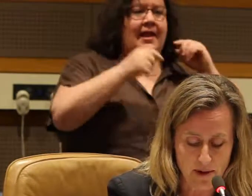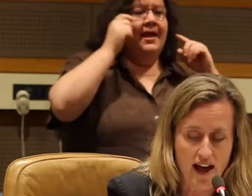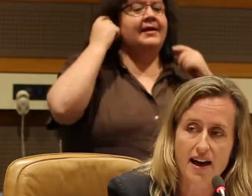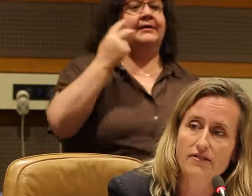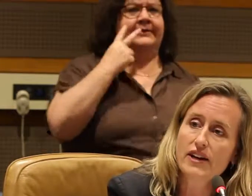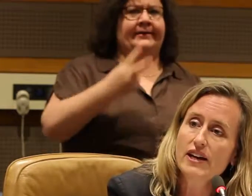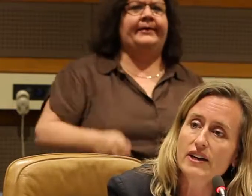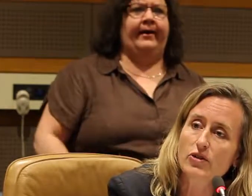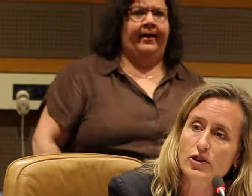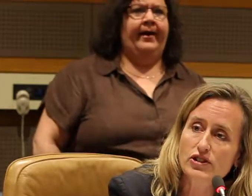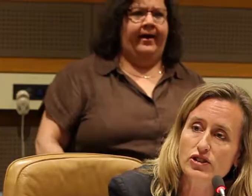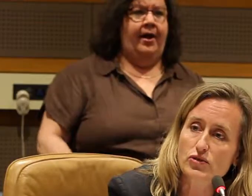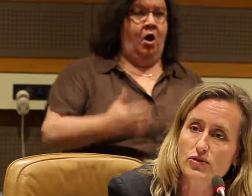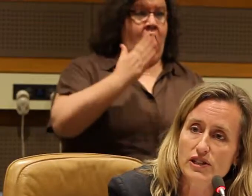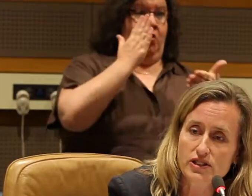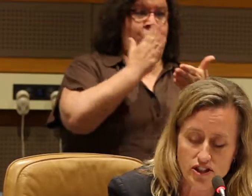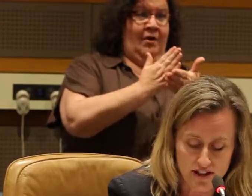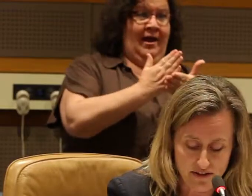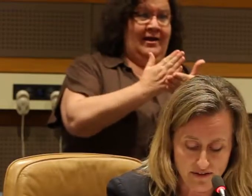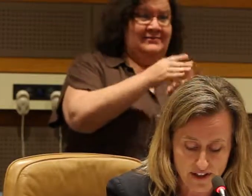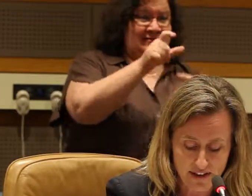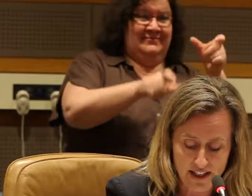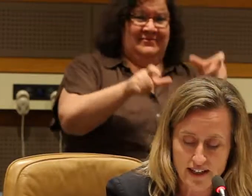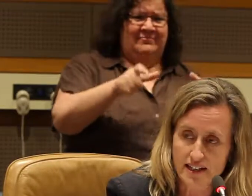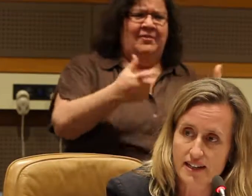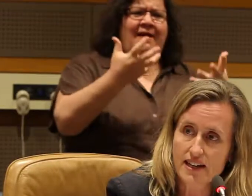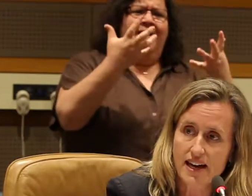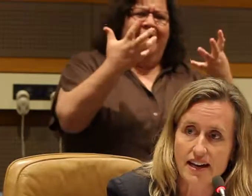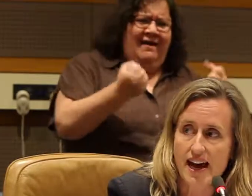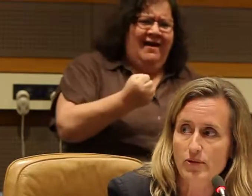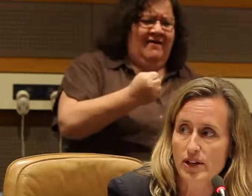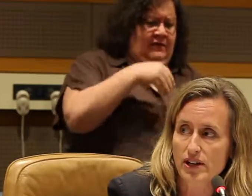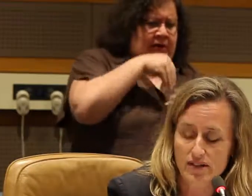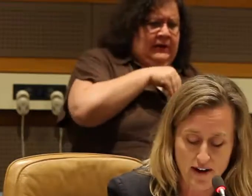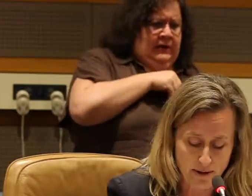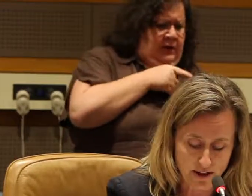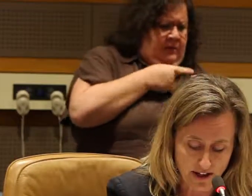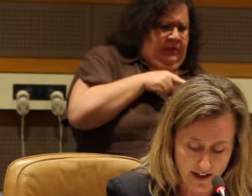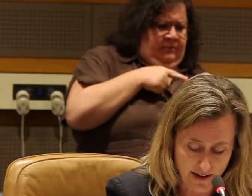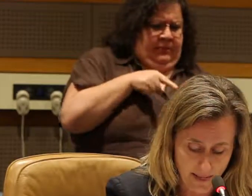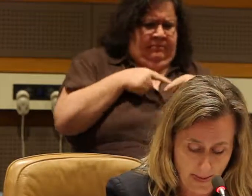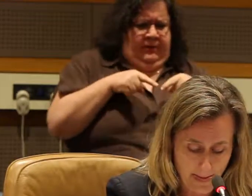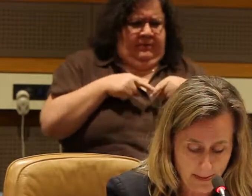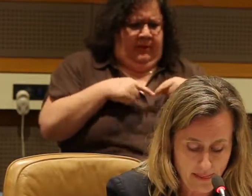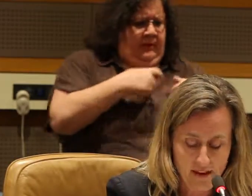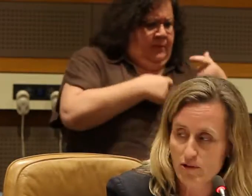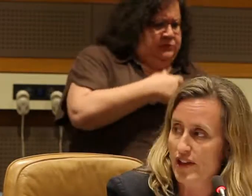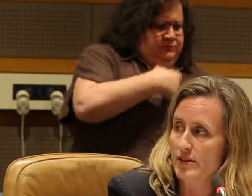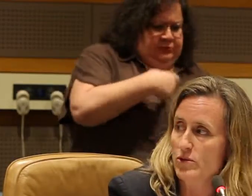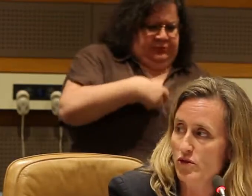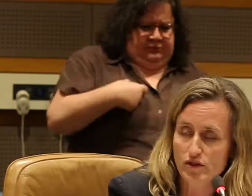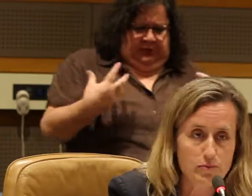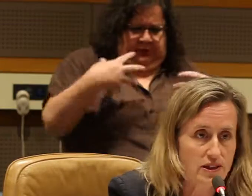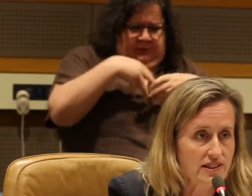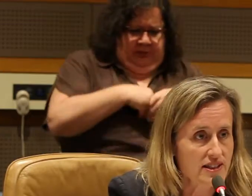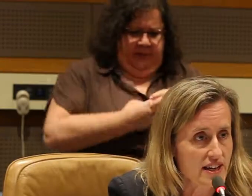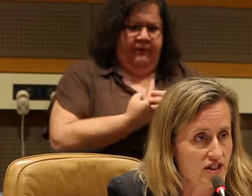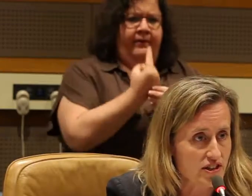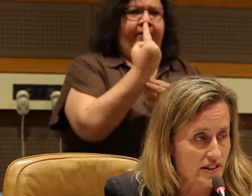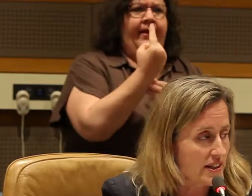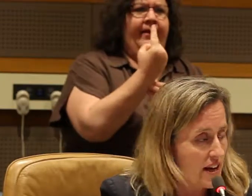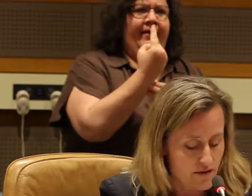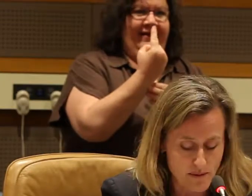that people have in order to truly achieve dignity and equity of opportunity. We'll then move to